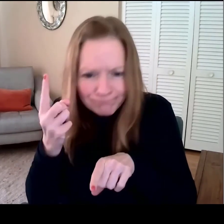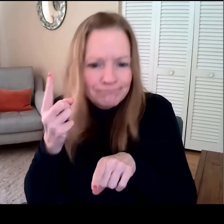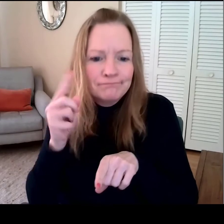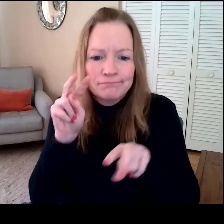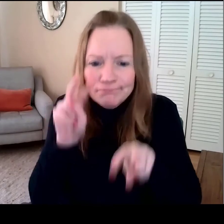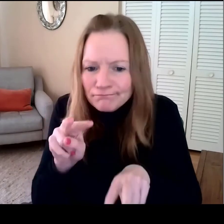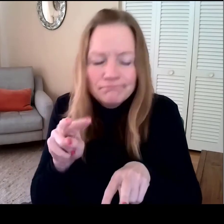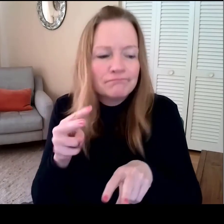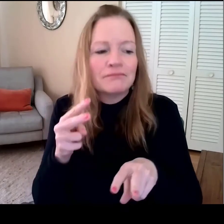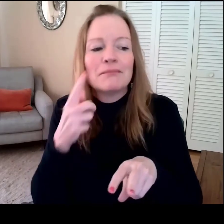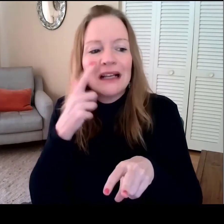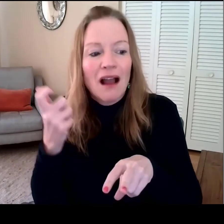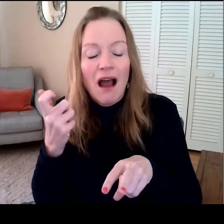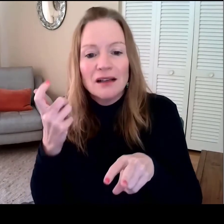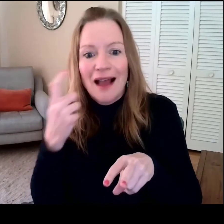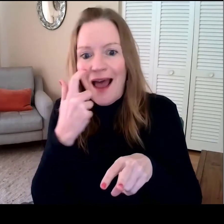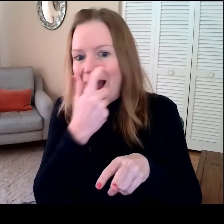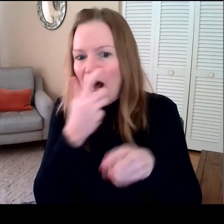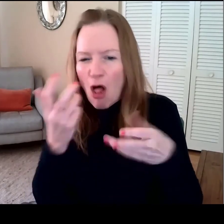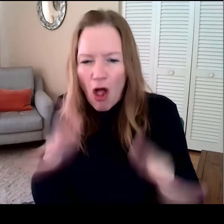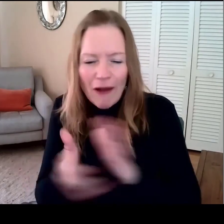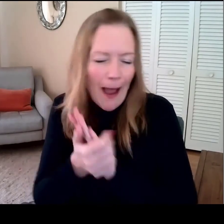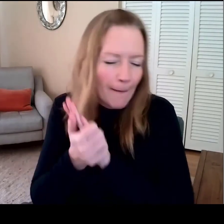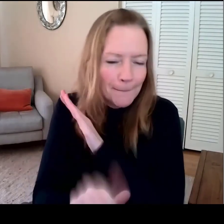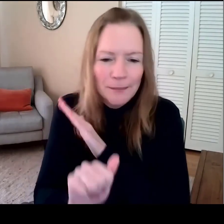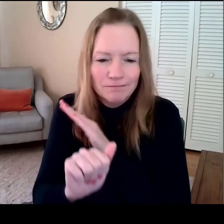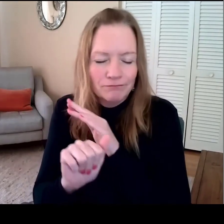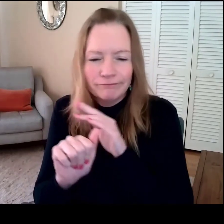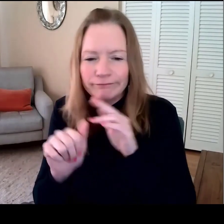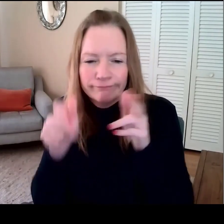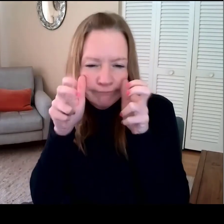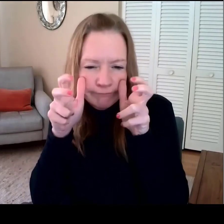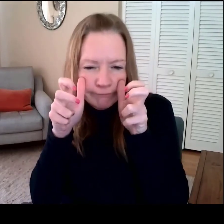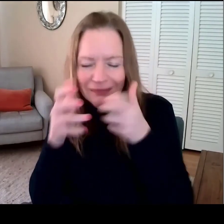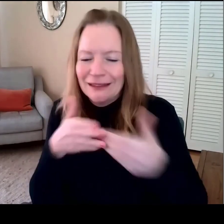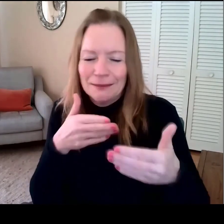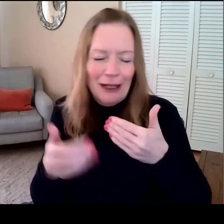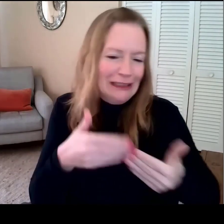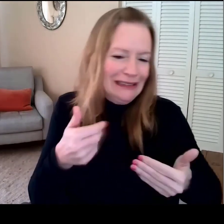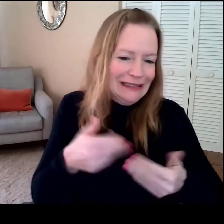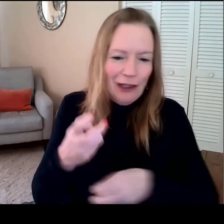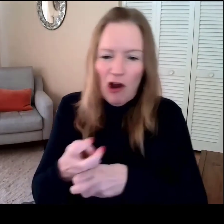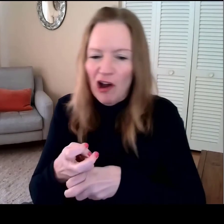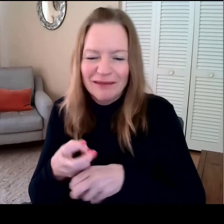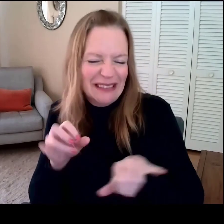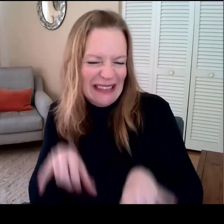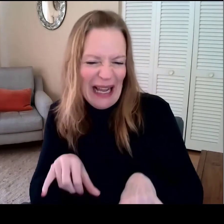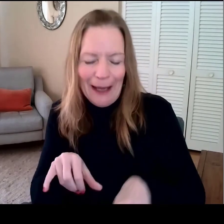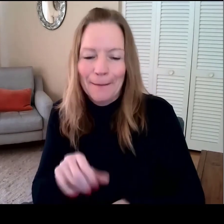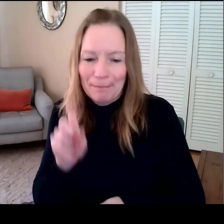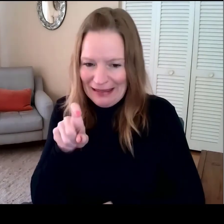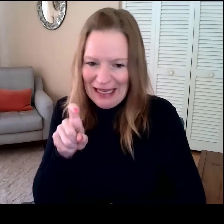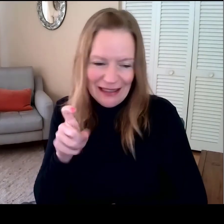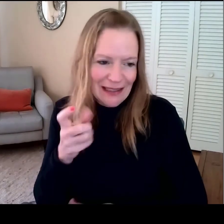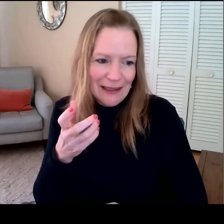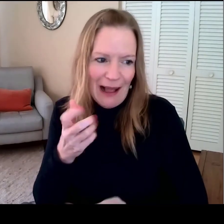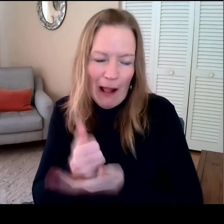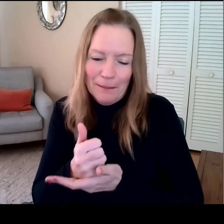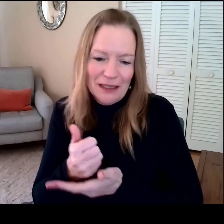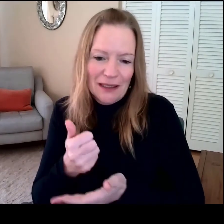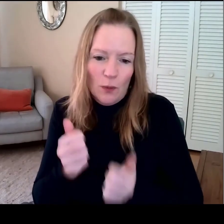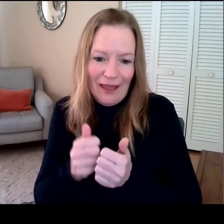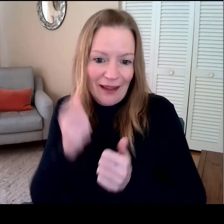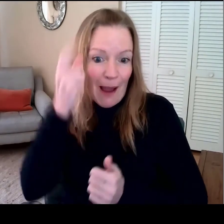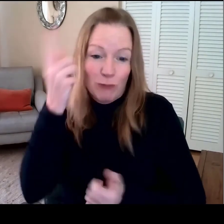expert signers, reversal does not change gaze because they already have efficient perceptual gaze. Hard or easy, it